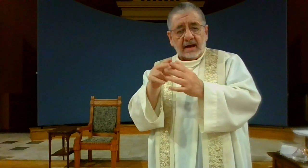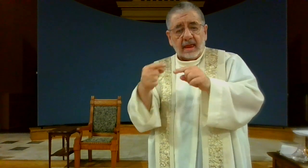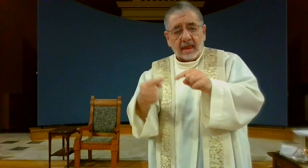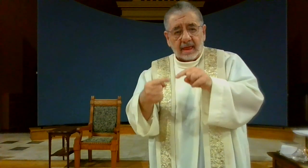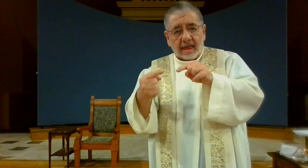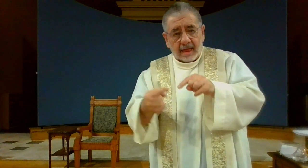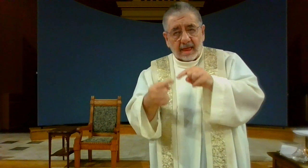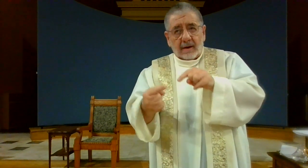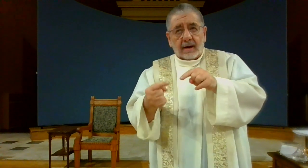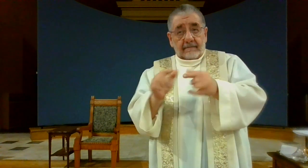struggling marriages.